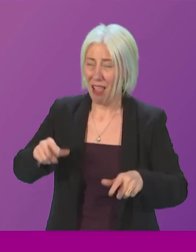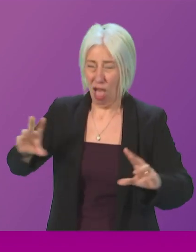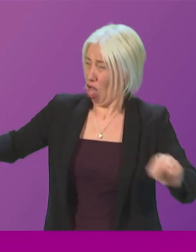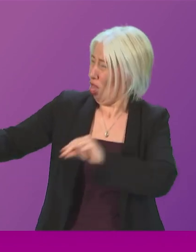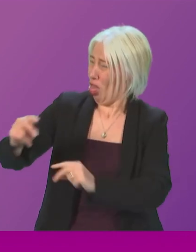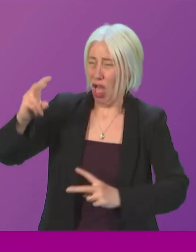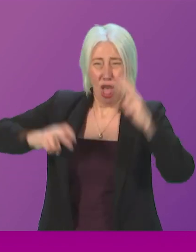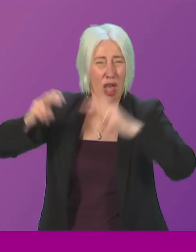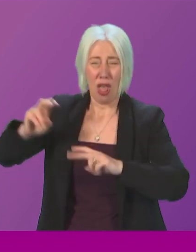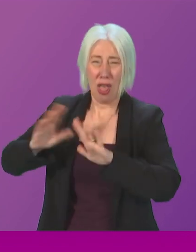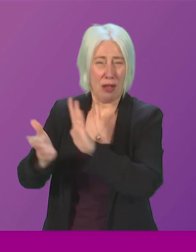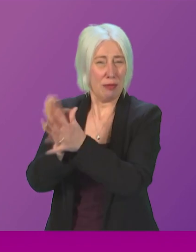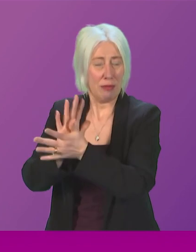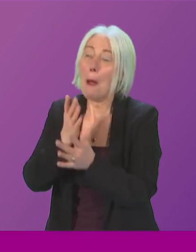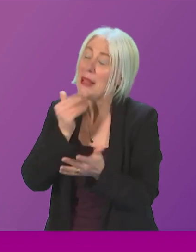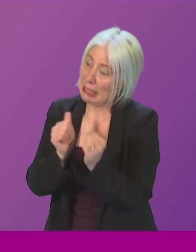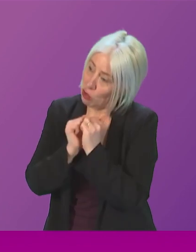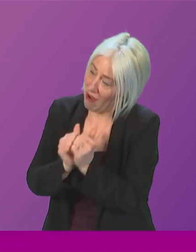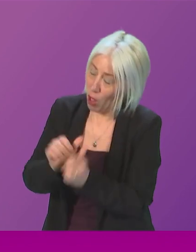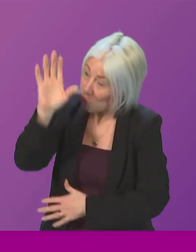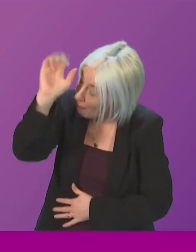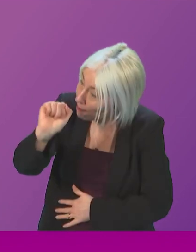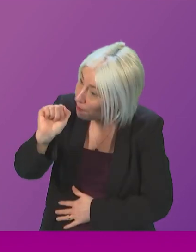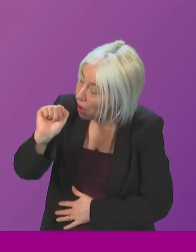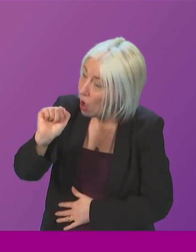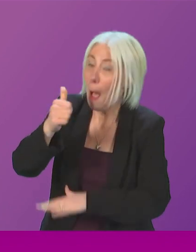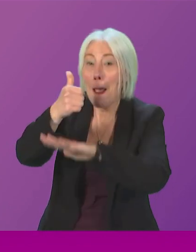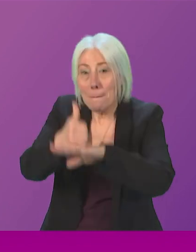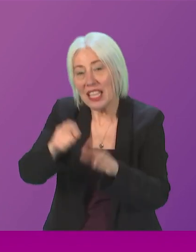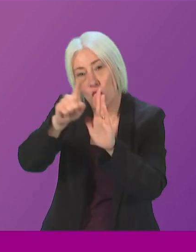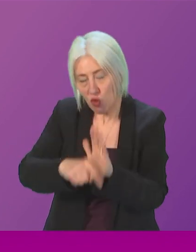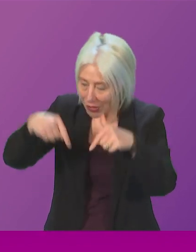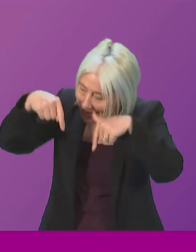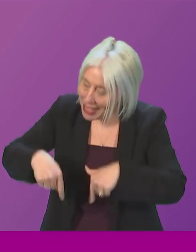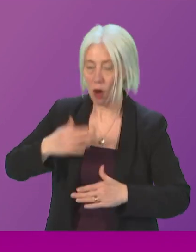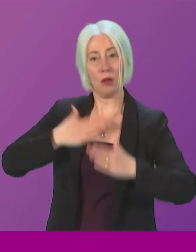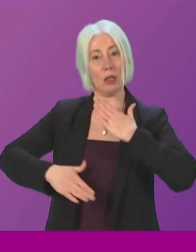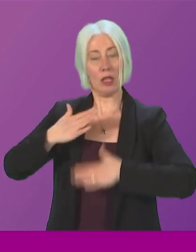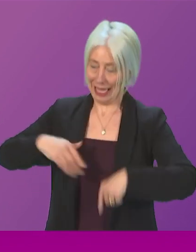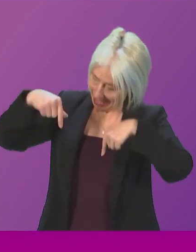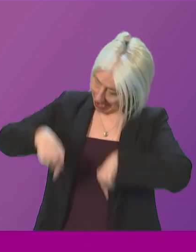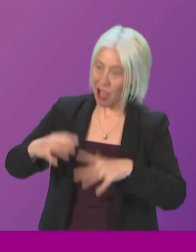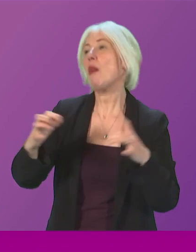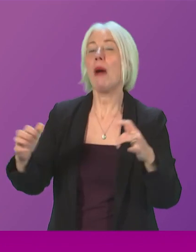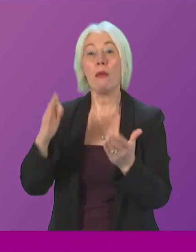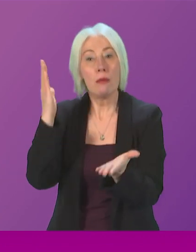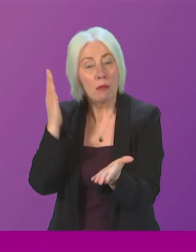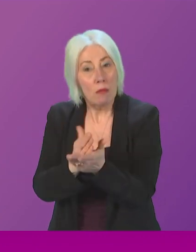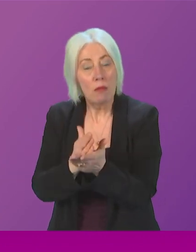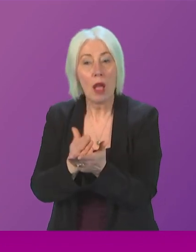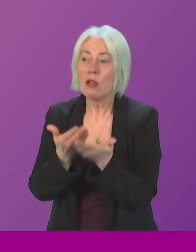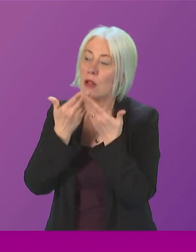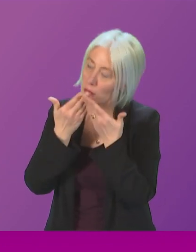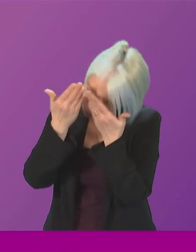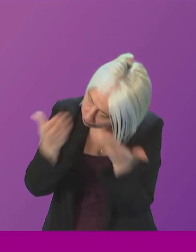on that account and I would be grateful if you could remember the basic rules of the code of conduct which require that we conduct ourselves with